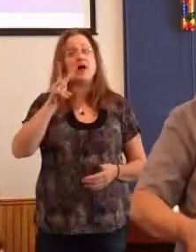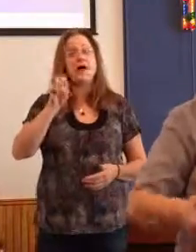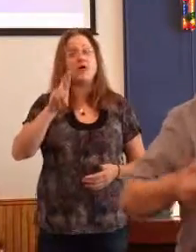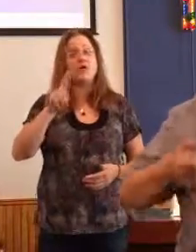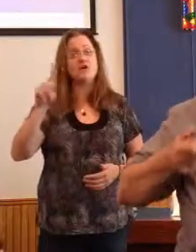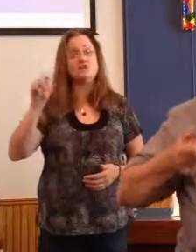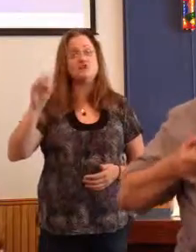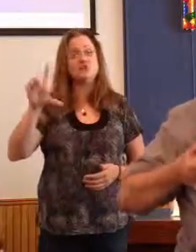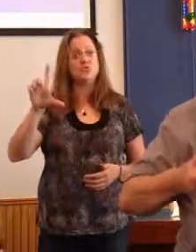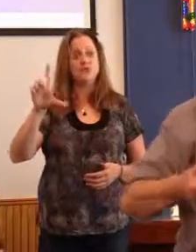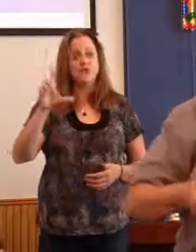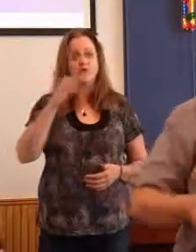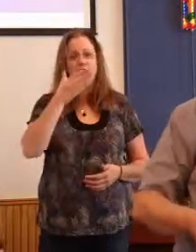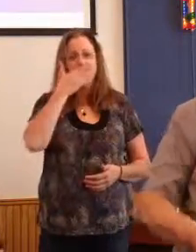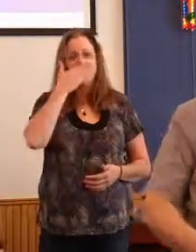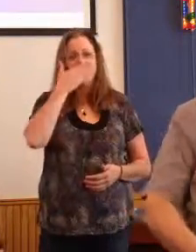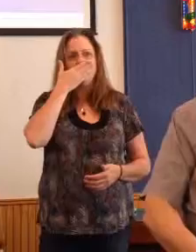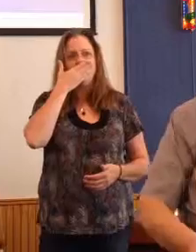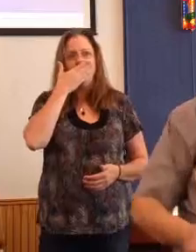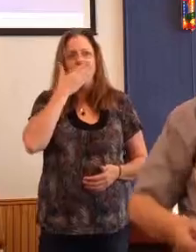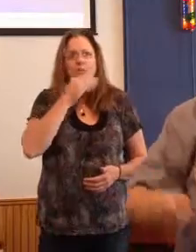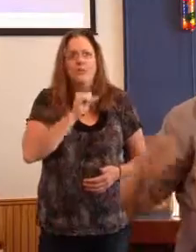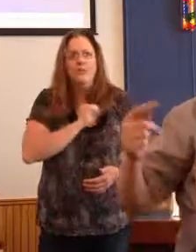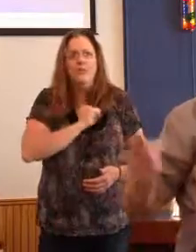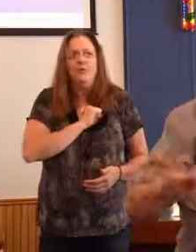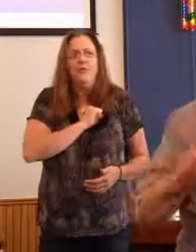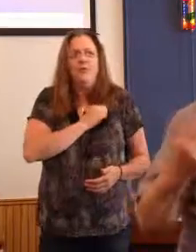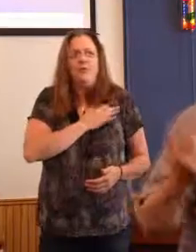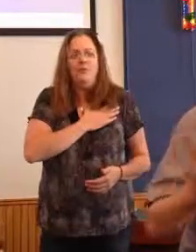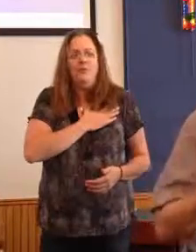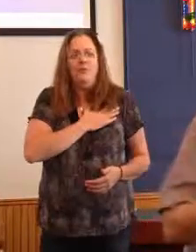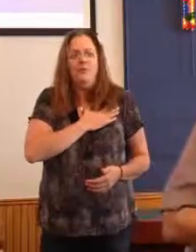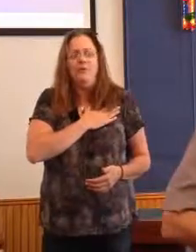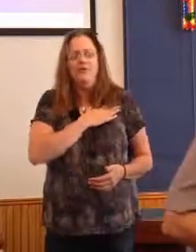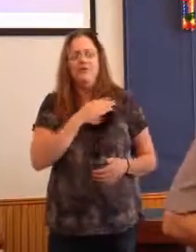It could be a grill. It could be an electric mixer.